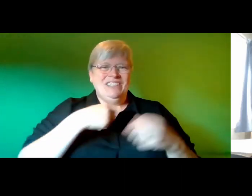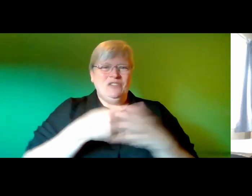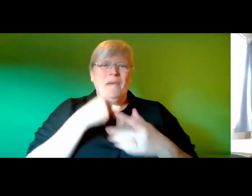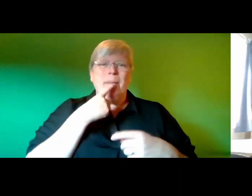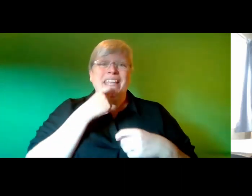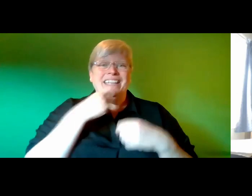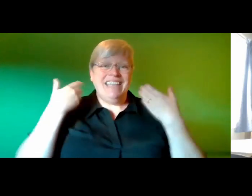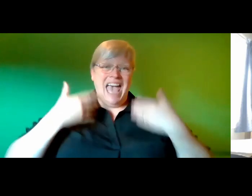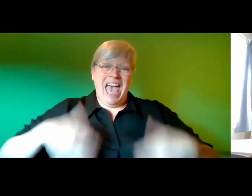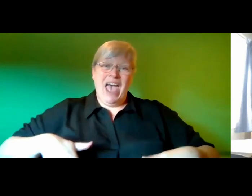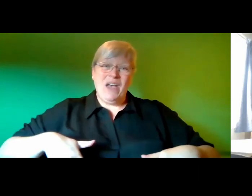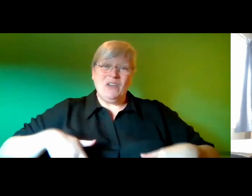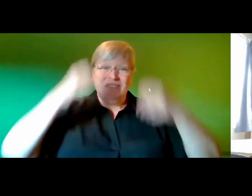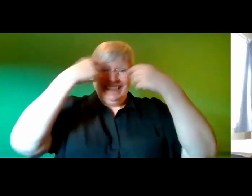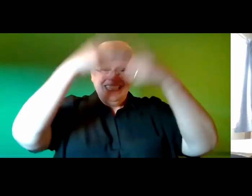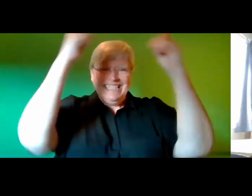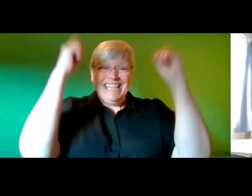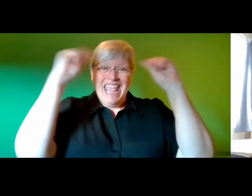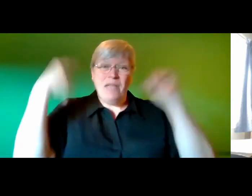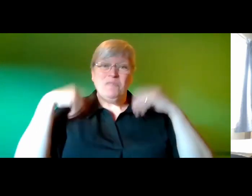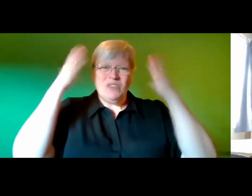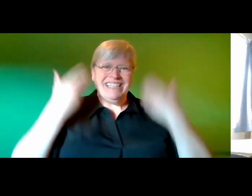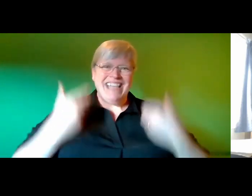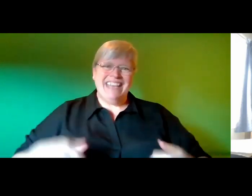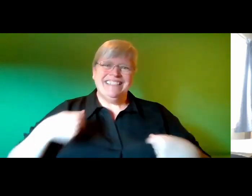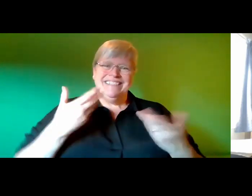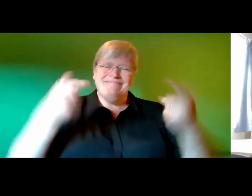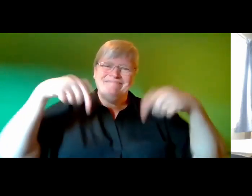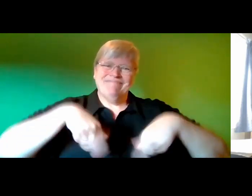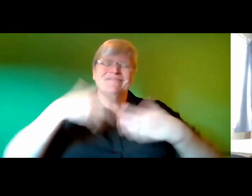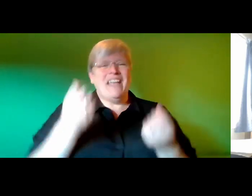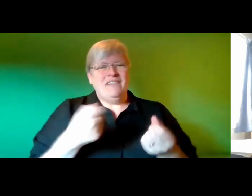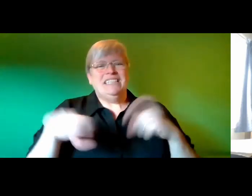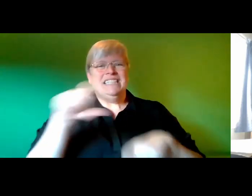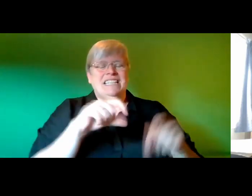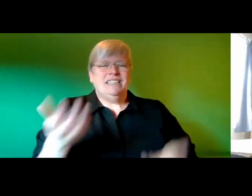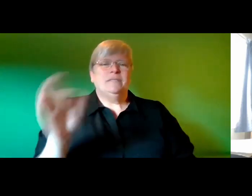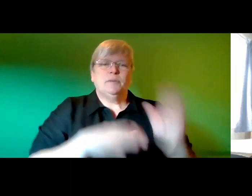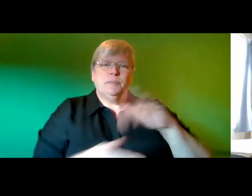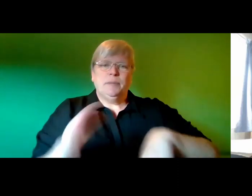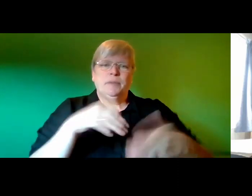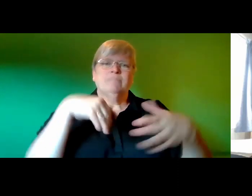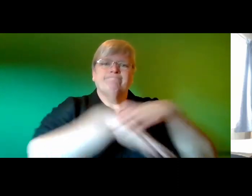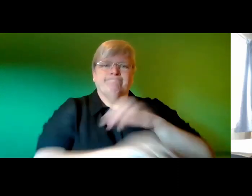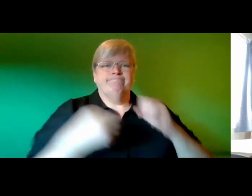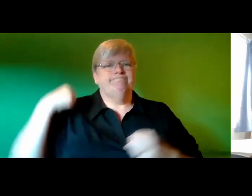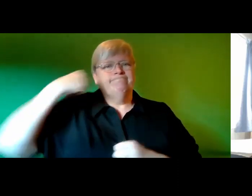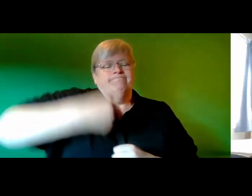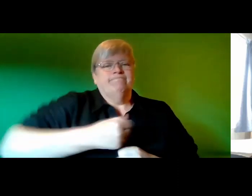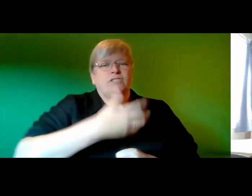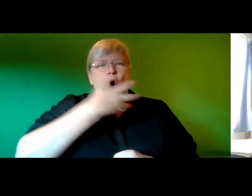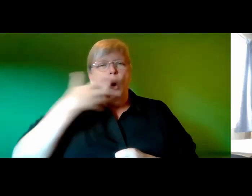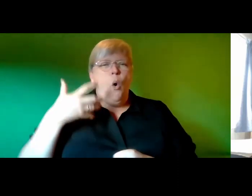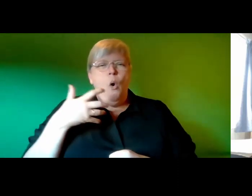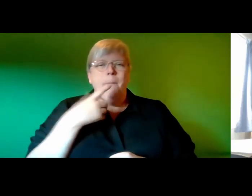nightgown with Disney princesses on it I put my best diary science homework book and homework diary into my hot pink roller